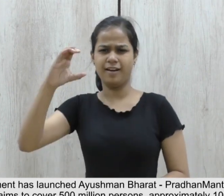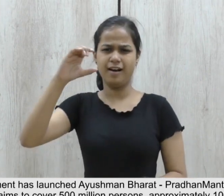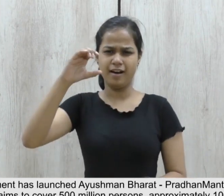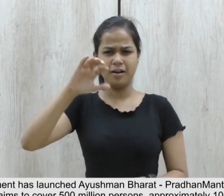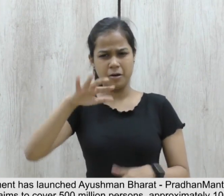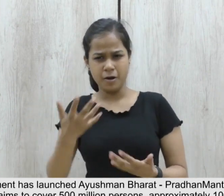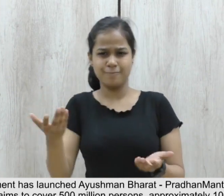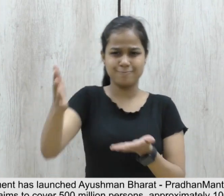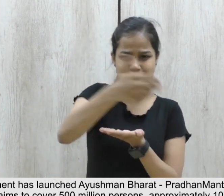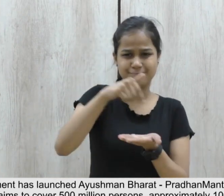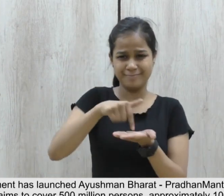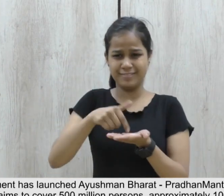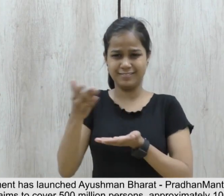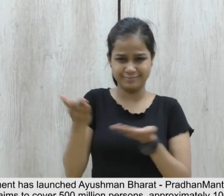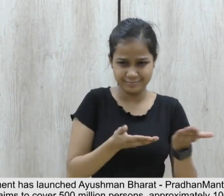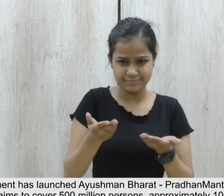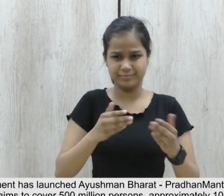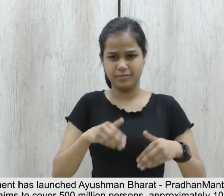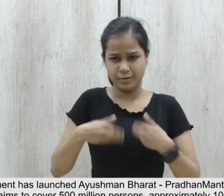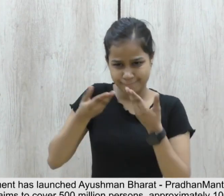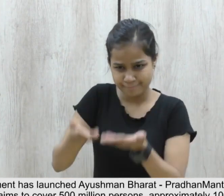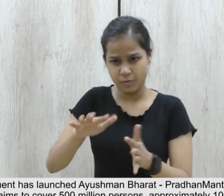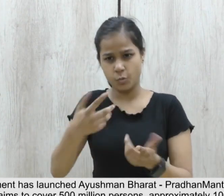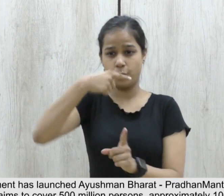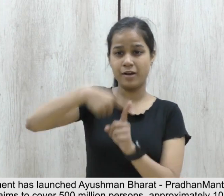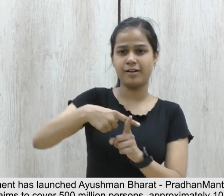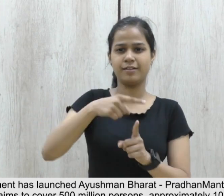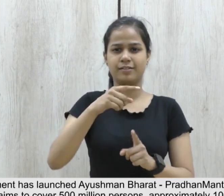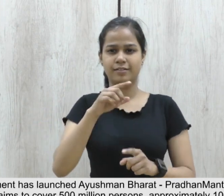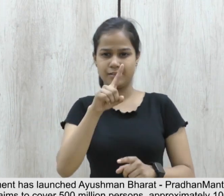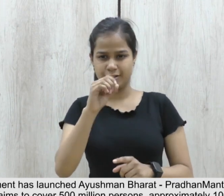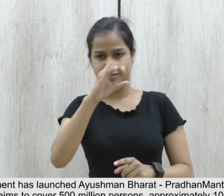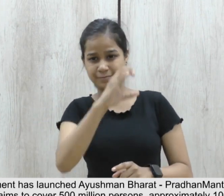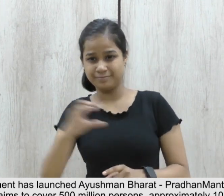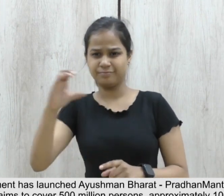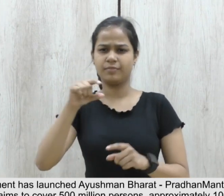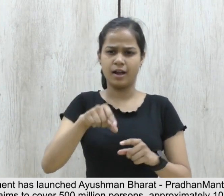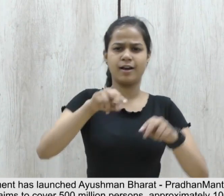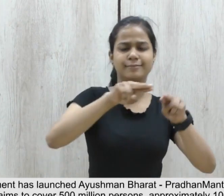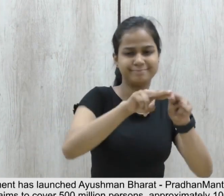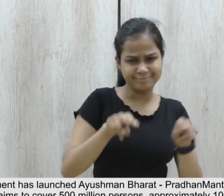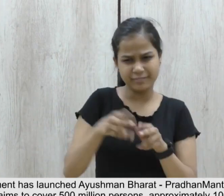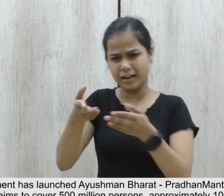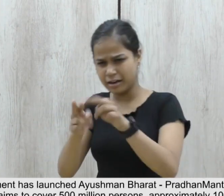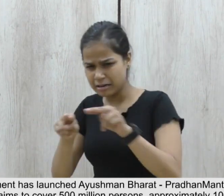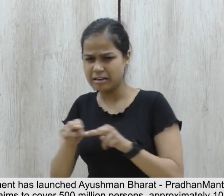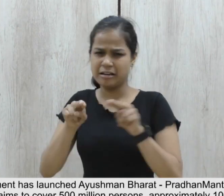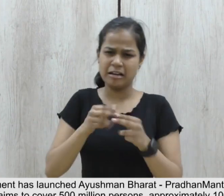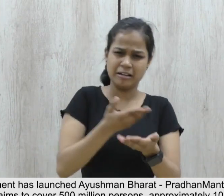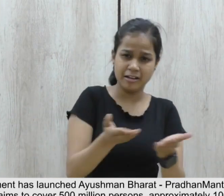aims to cover 500 million persons,